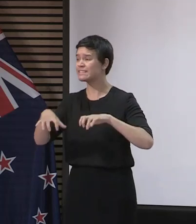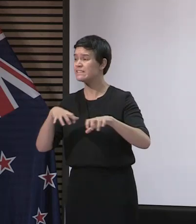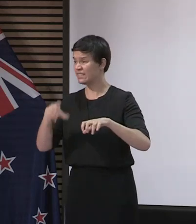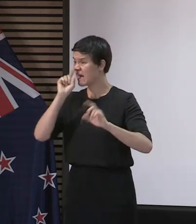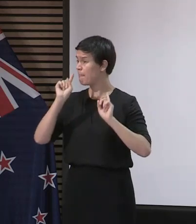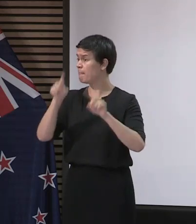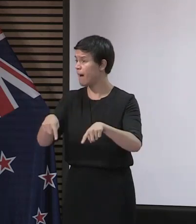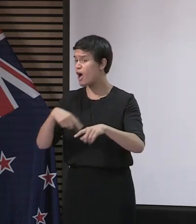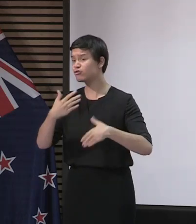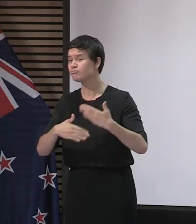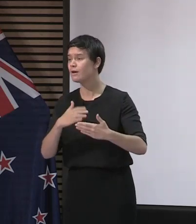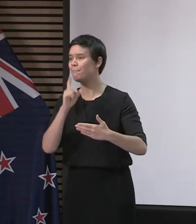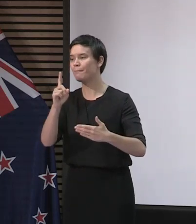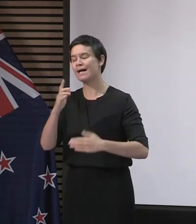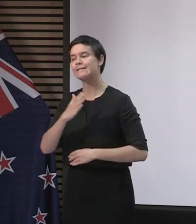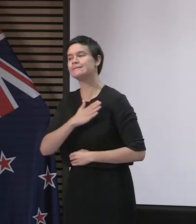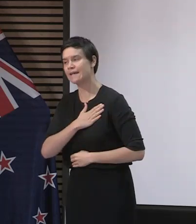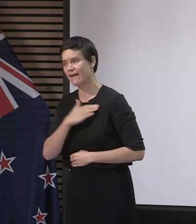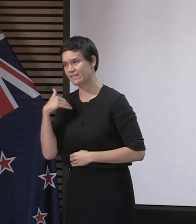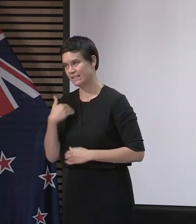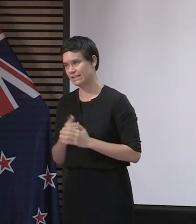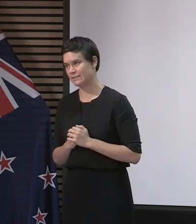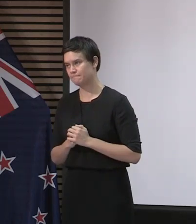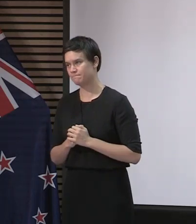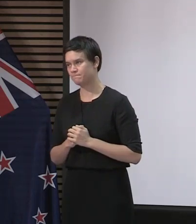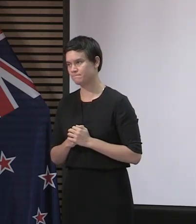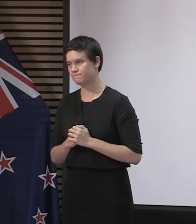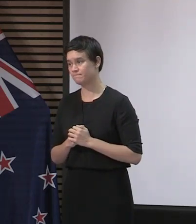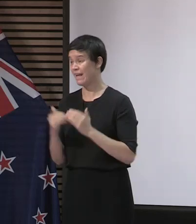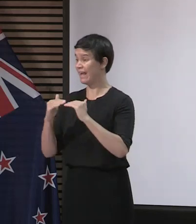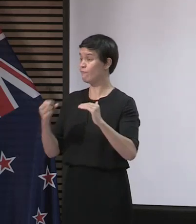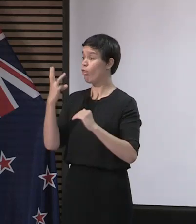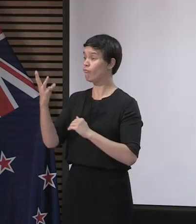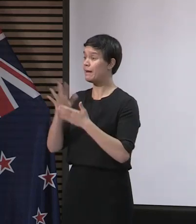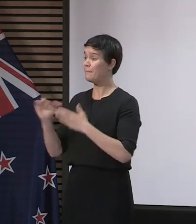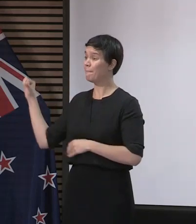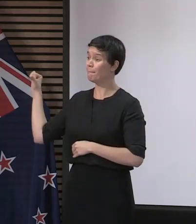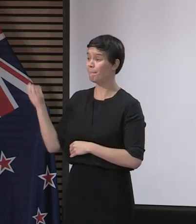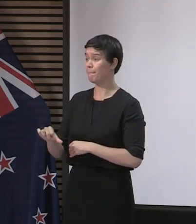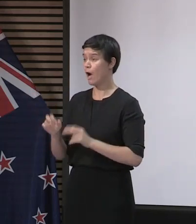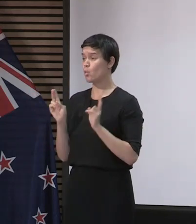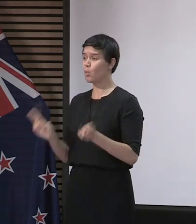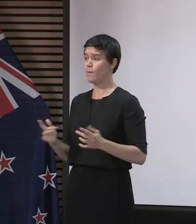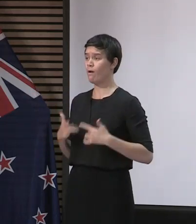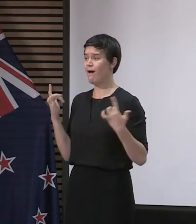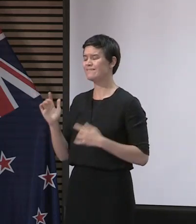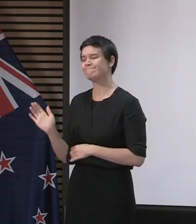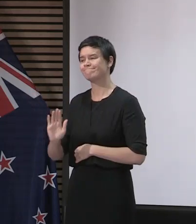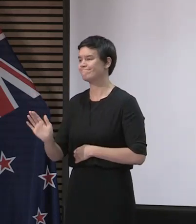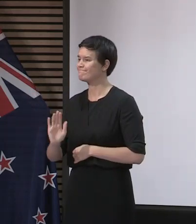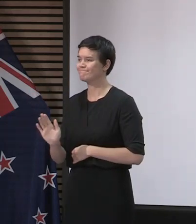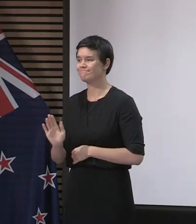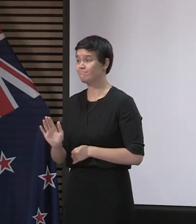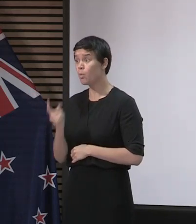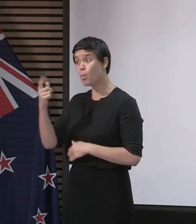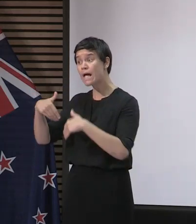you will have heard me say repeatedly, it is not and cannot be a return to pre-COVID-19 life. That day will come, but it